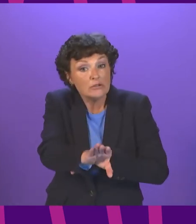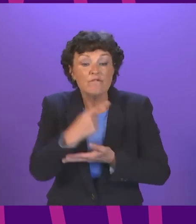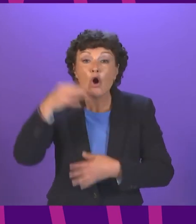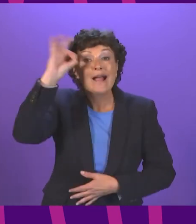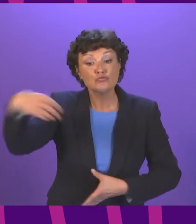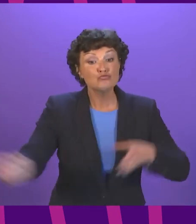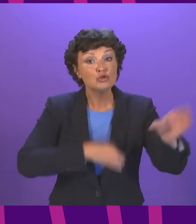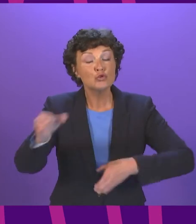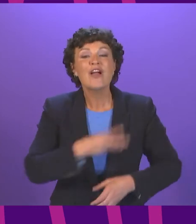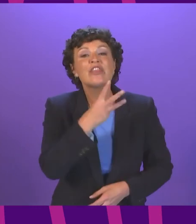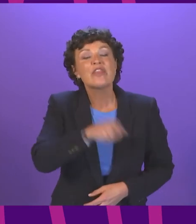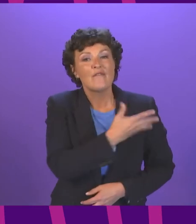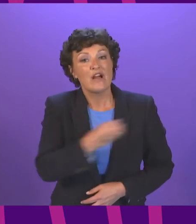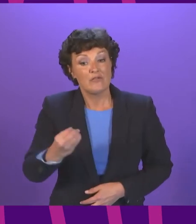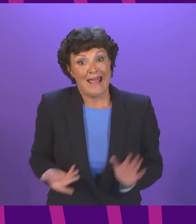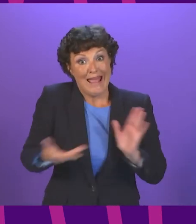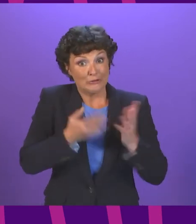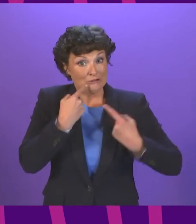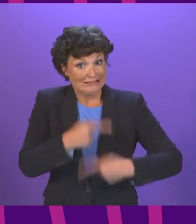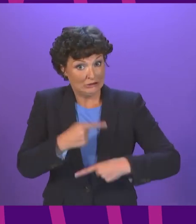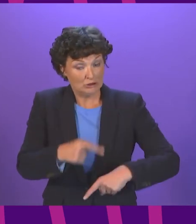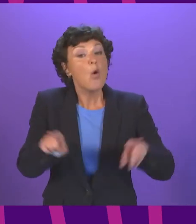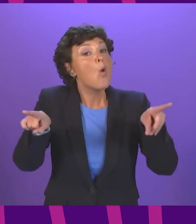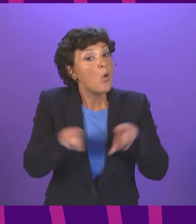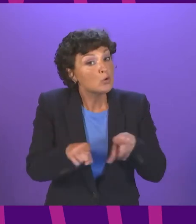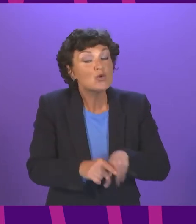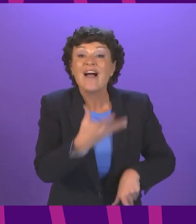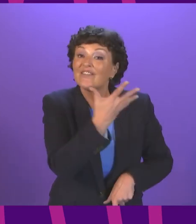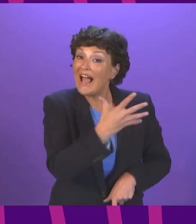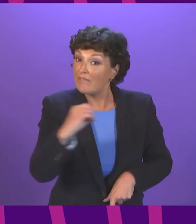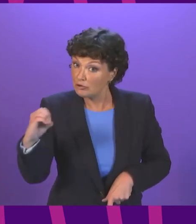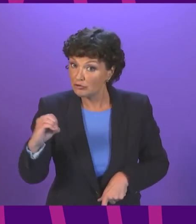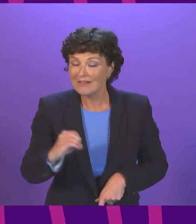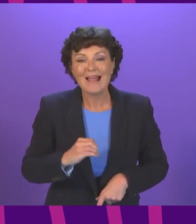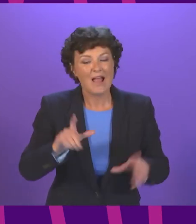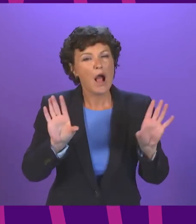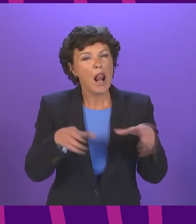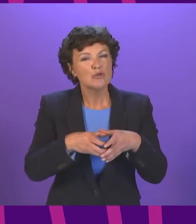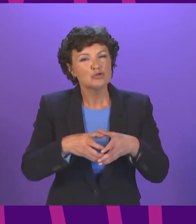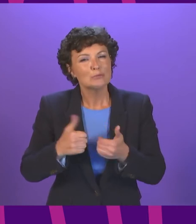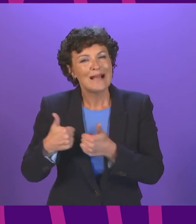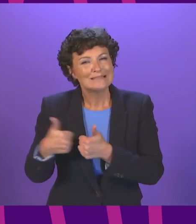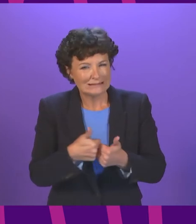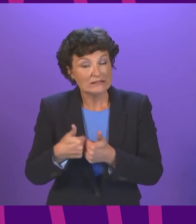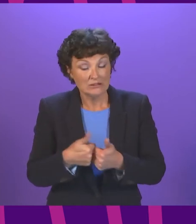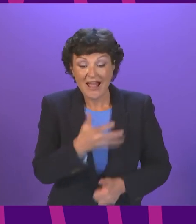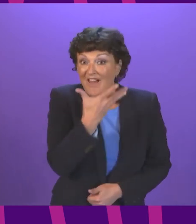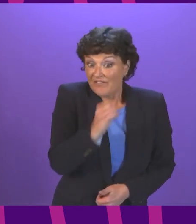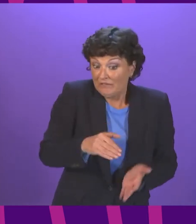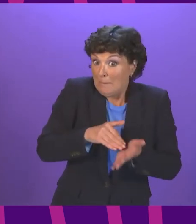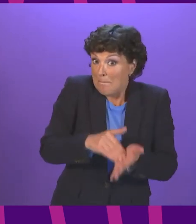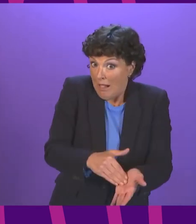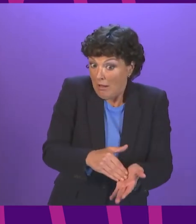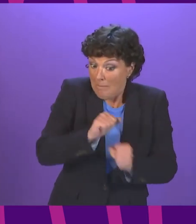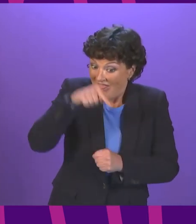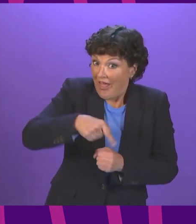,500 additional teachers and 500 classroom assistants £58 million of this funding has already